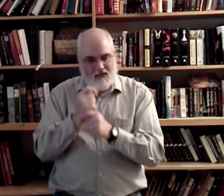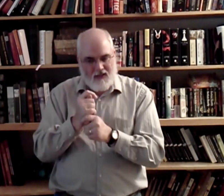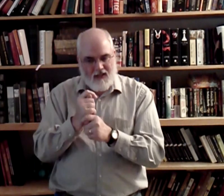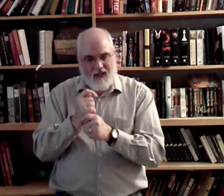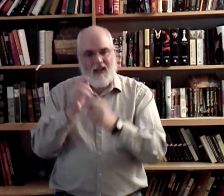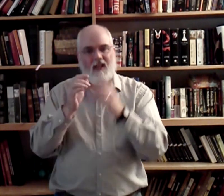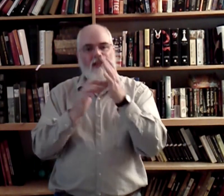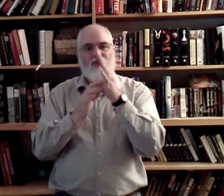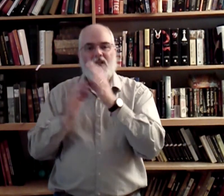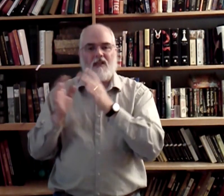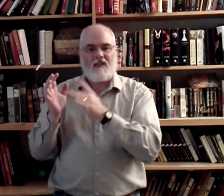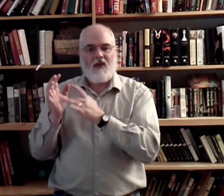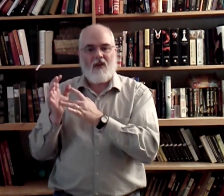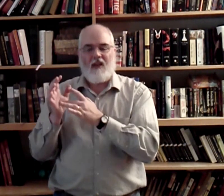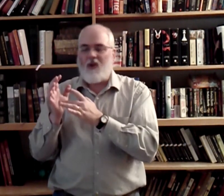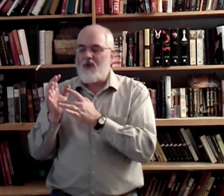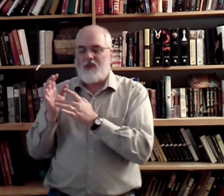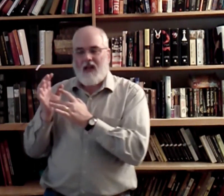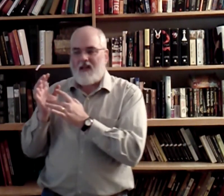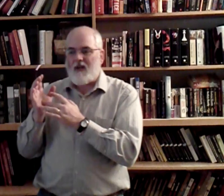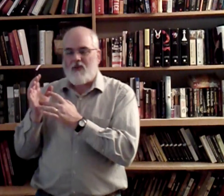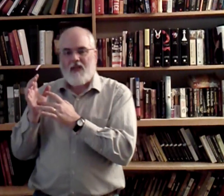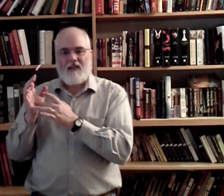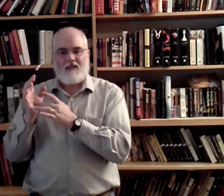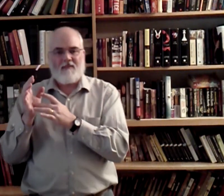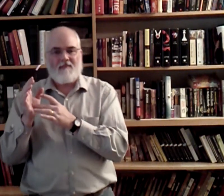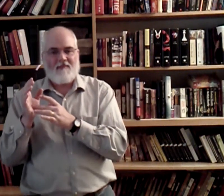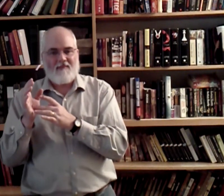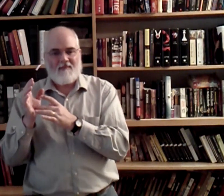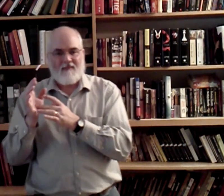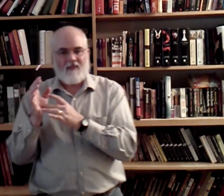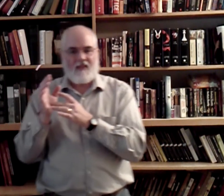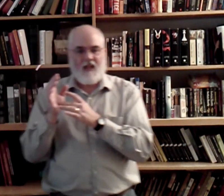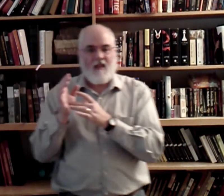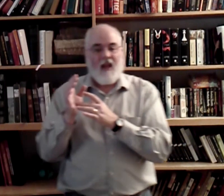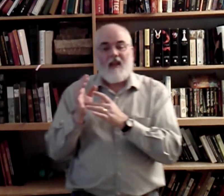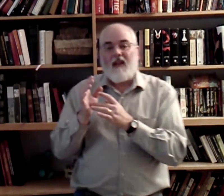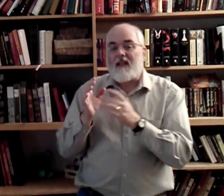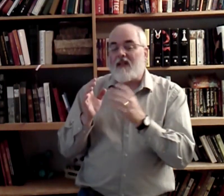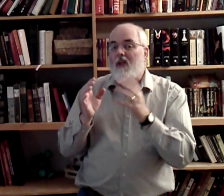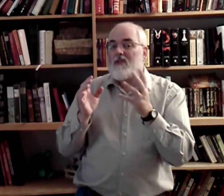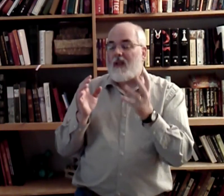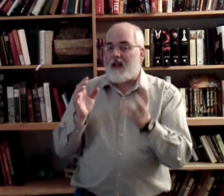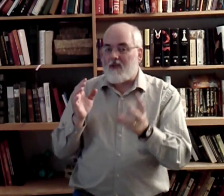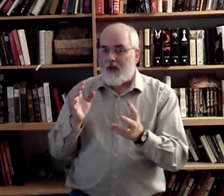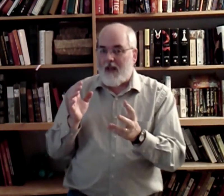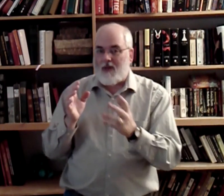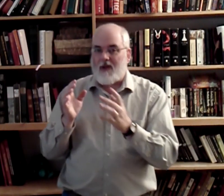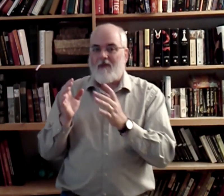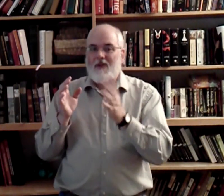in Jesus. Okay? The only new sign in there was yes. Yes. See? It looks like a lot of vocabulary, but